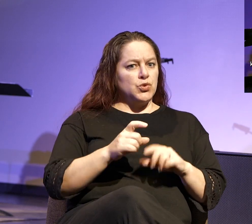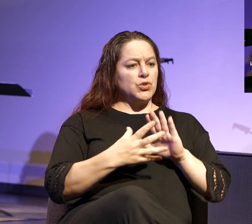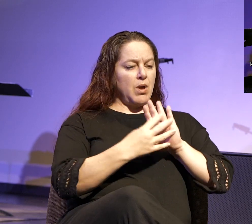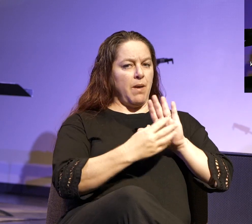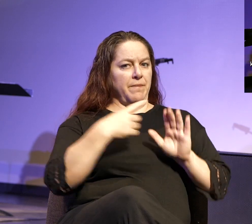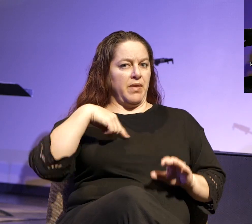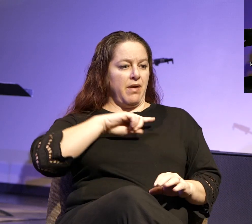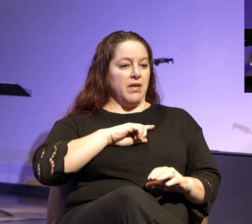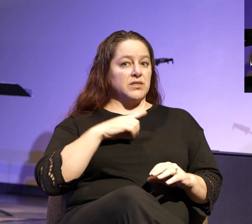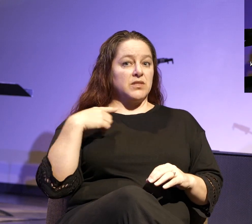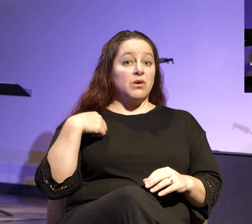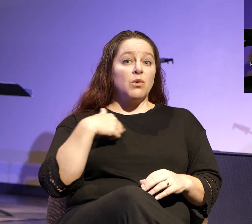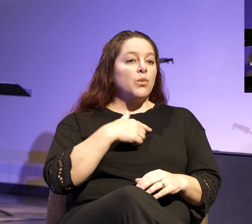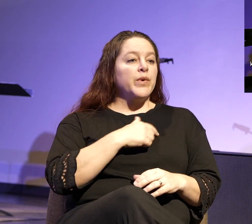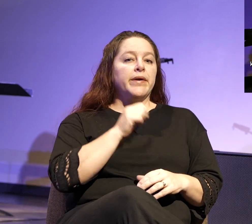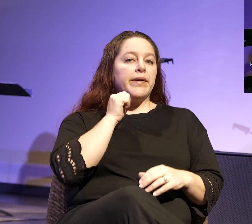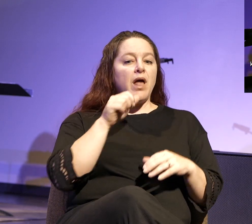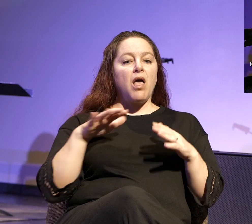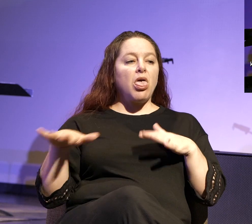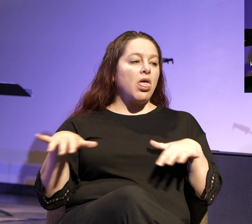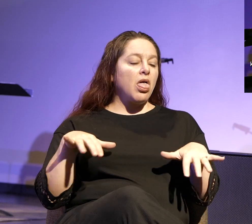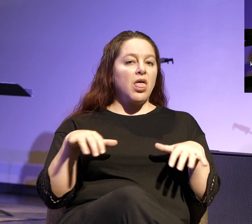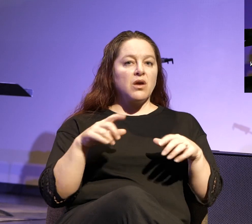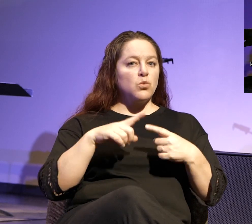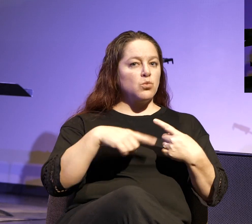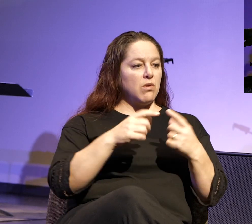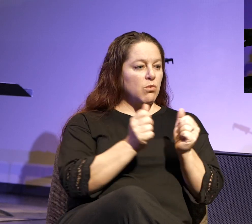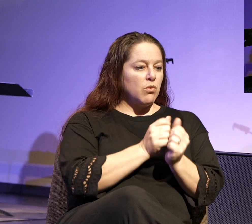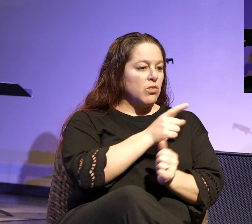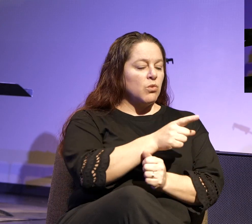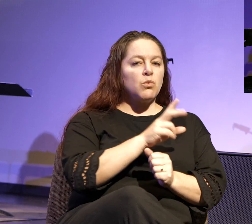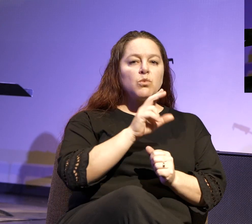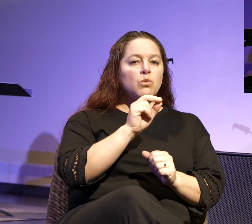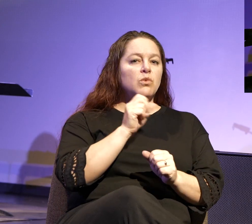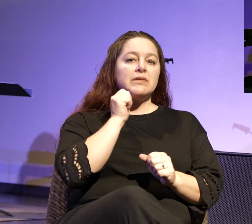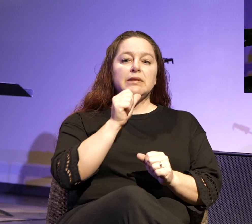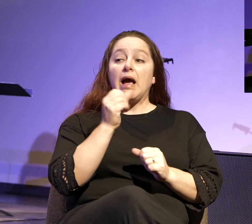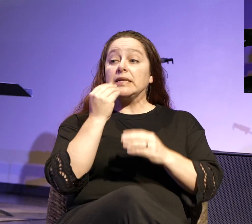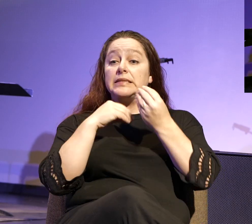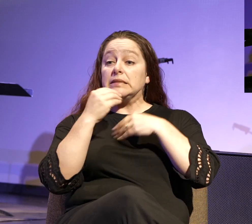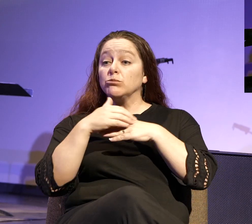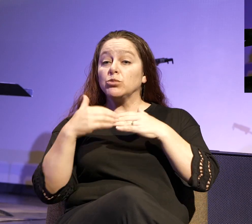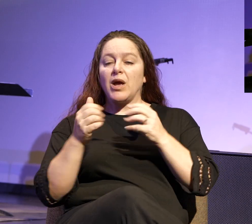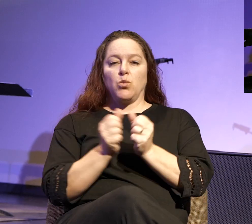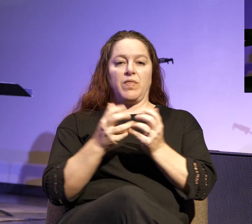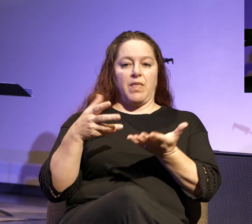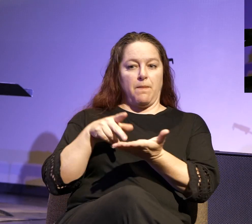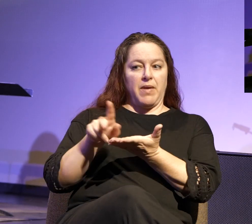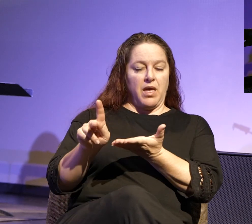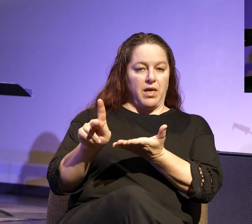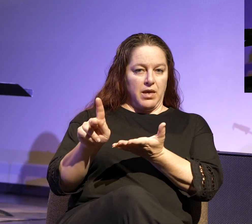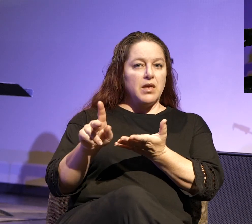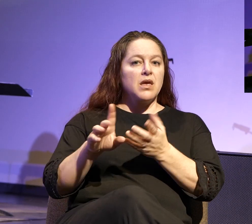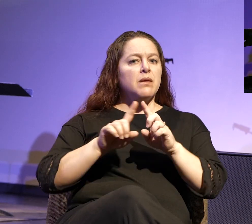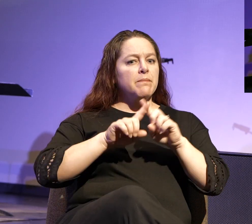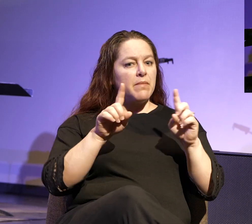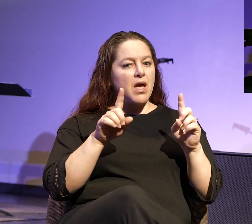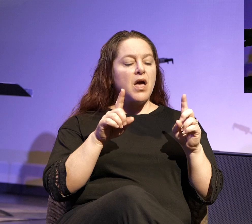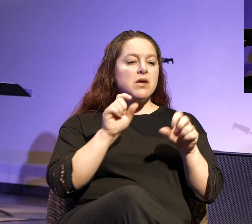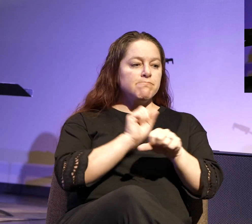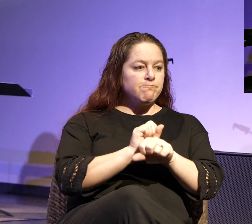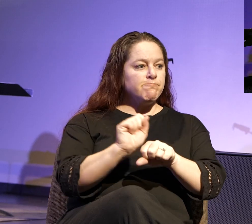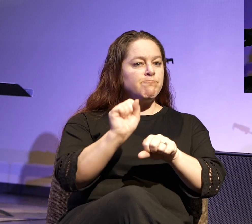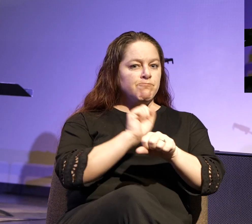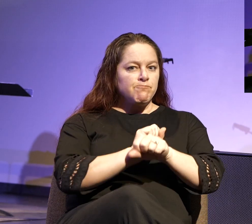us, because we were not idle when we were with you, nor did we eat anyone's bread without paying for it. But with toil